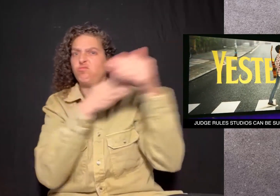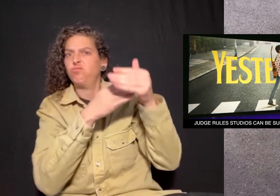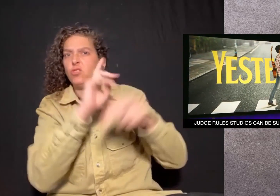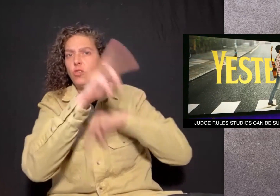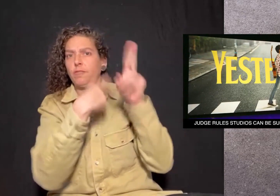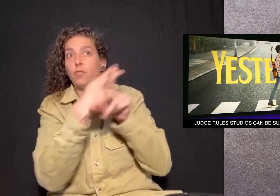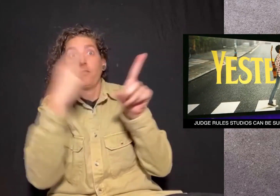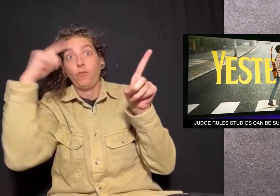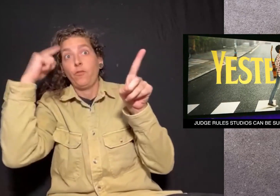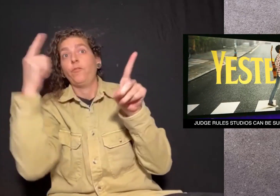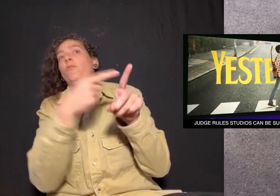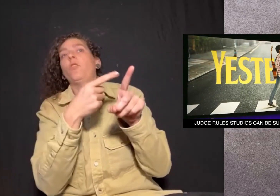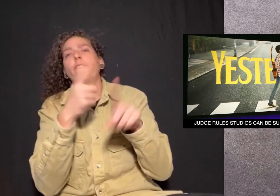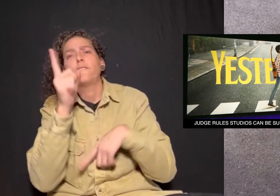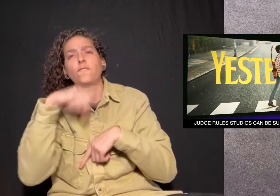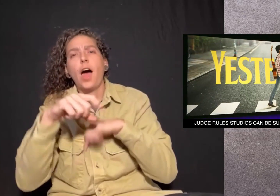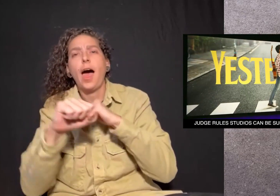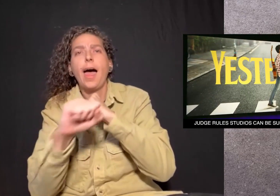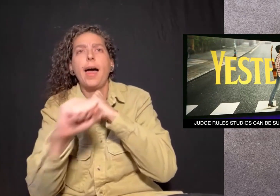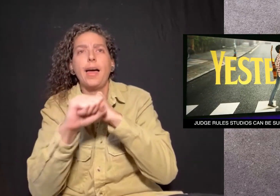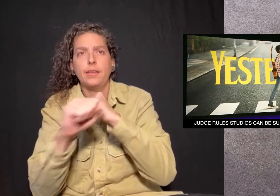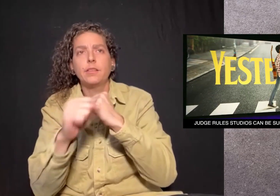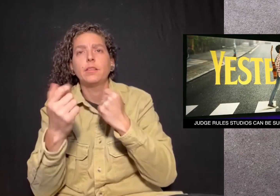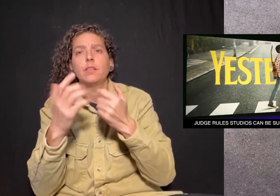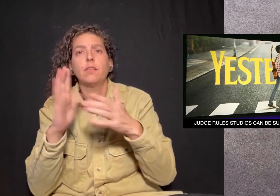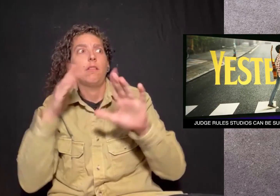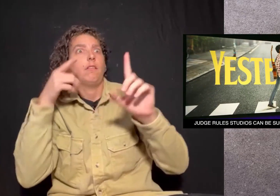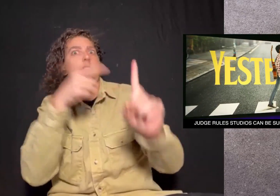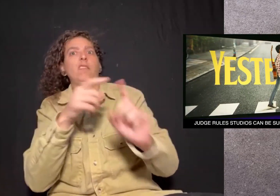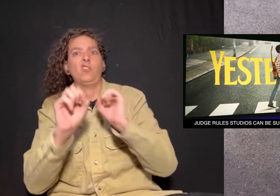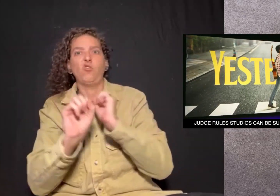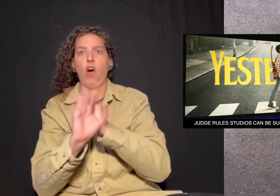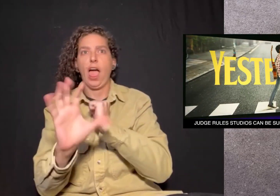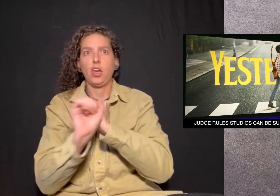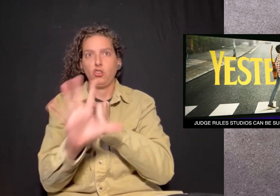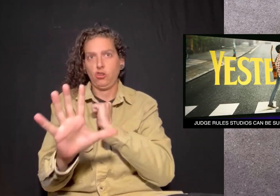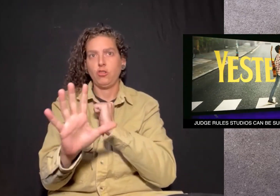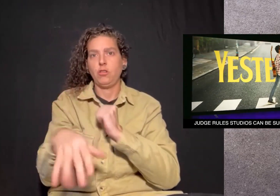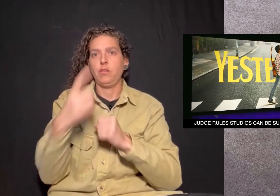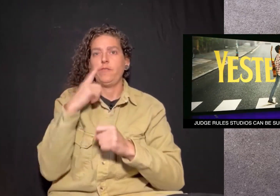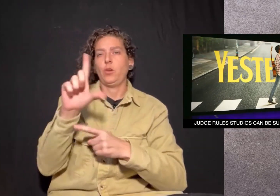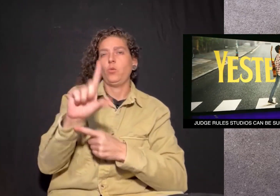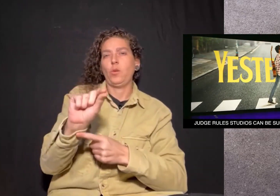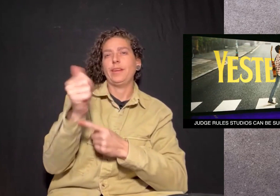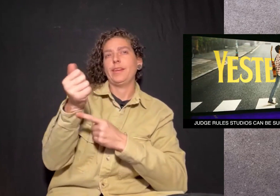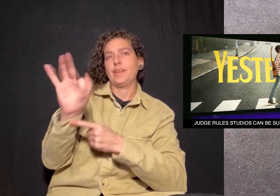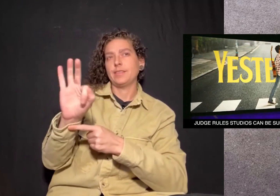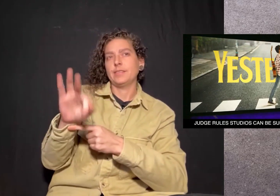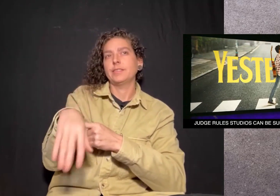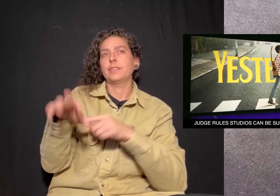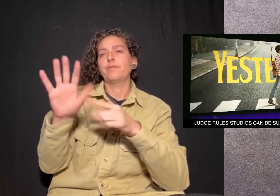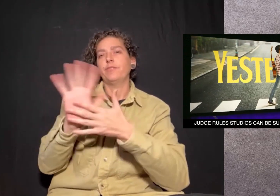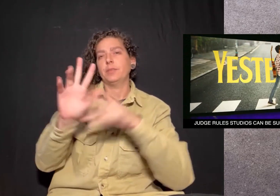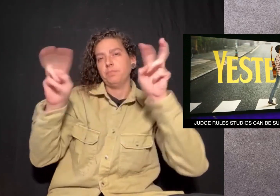Two fans of actress Ana de Armas sued Universal for false advertising